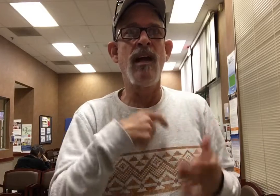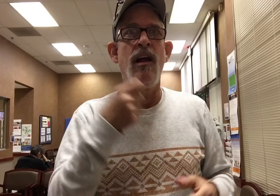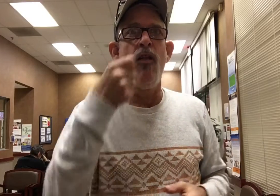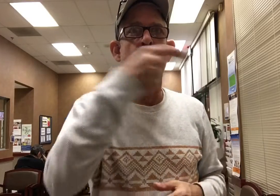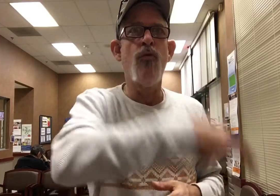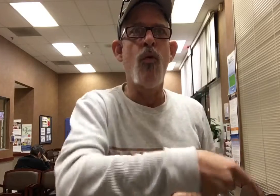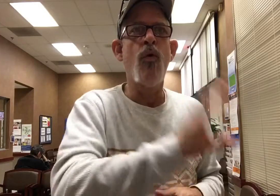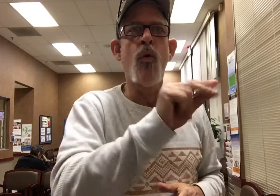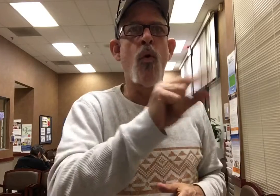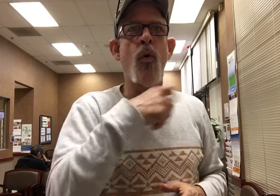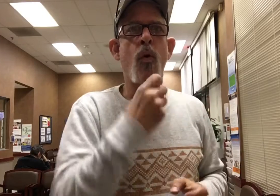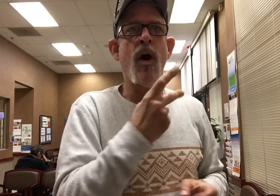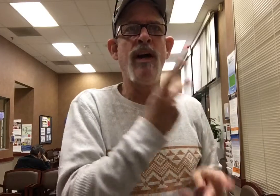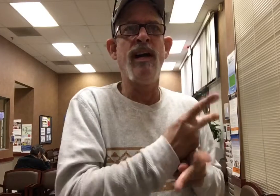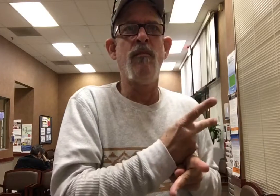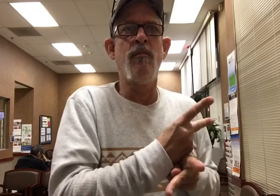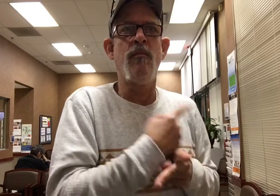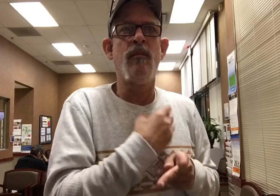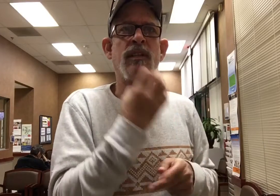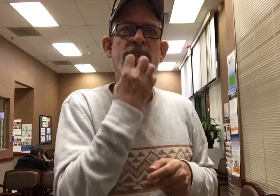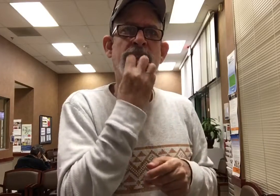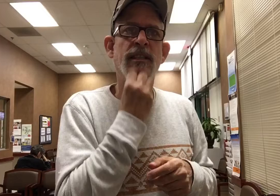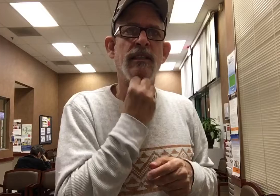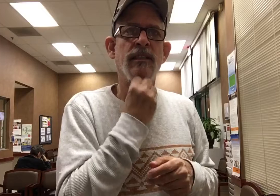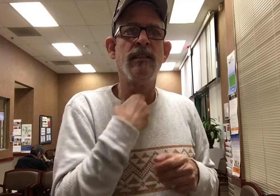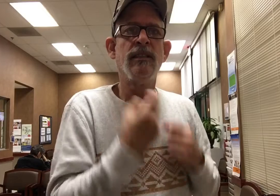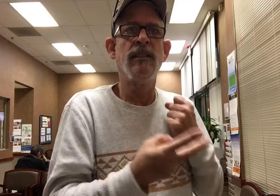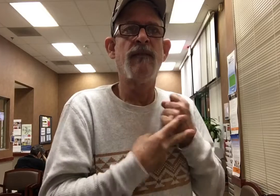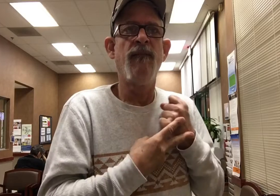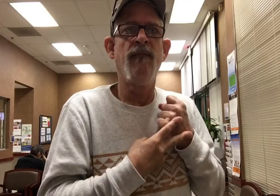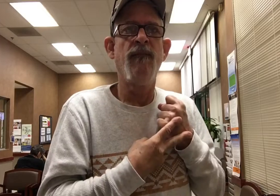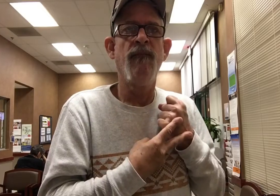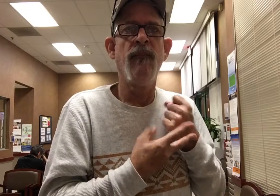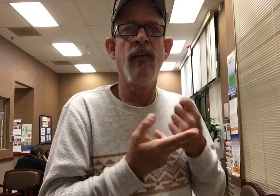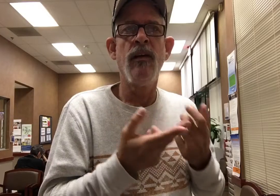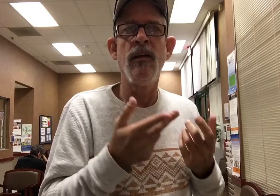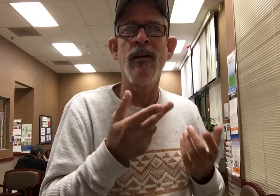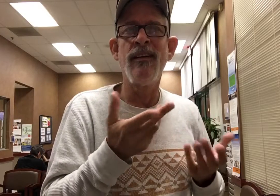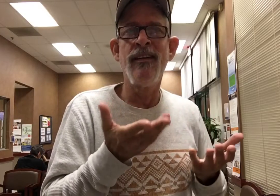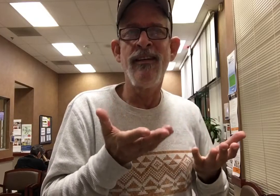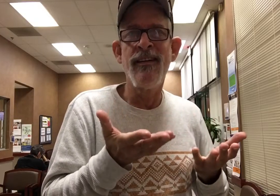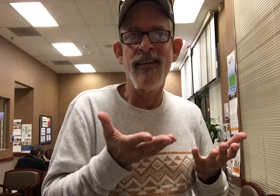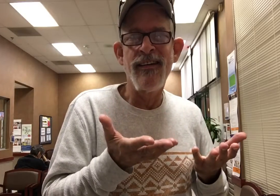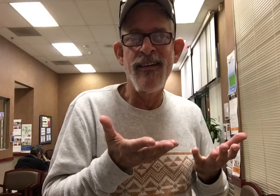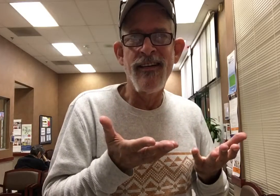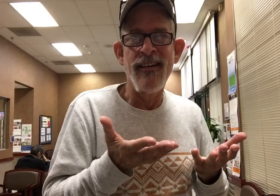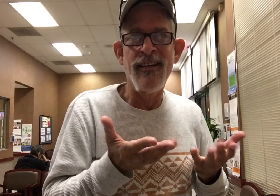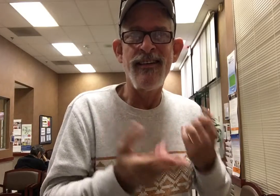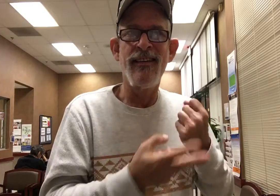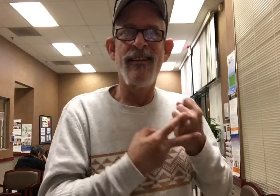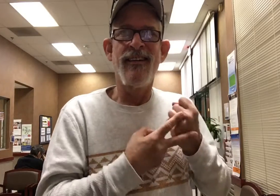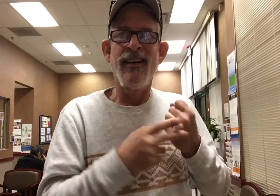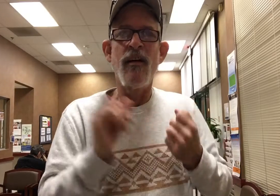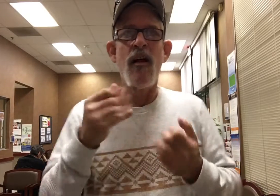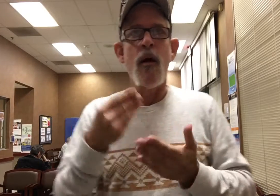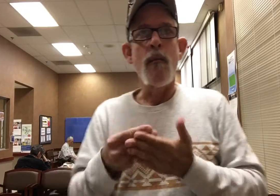And here's a two-sie for you. Doctor, a legit German Swiss joint. I think half-brow and schnitzlein-loria